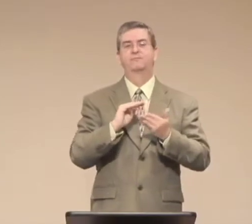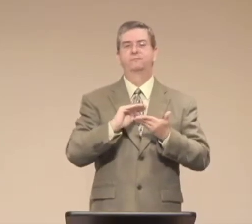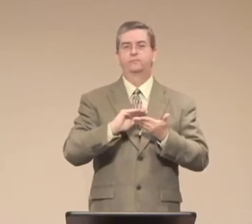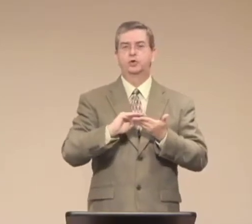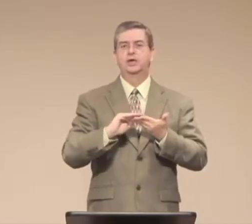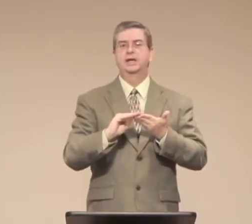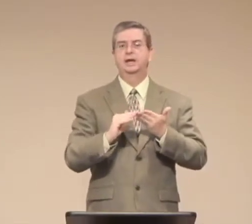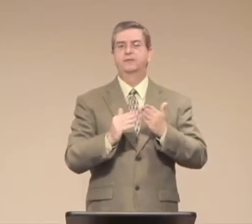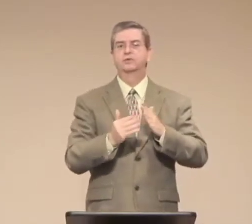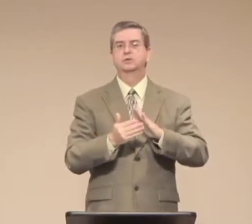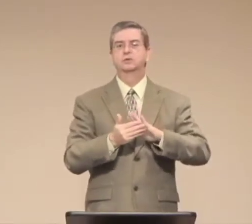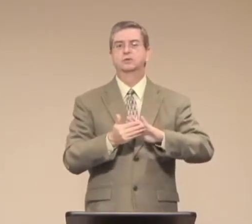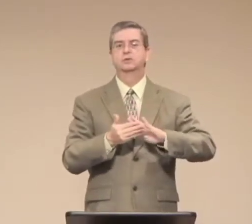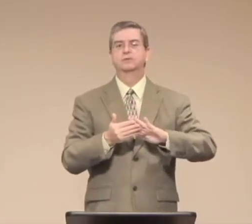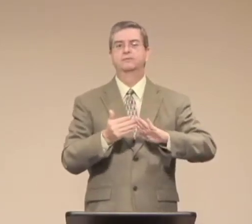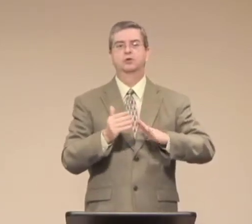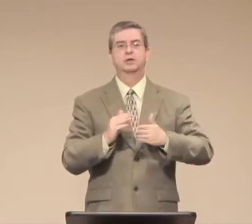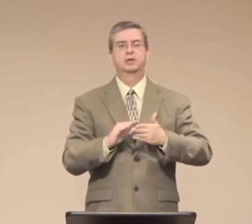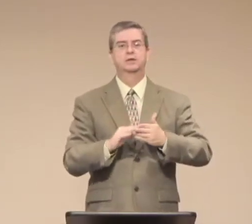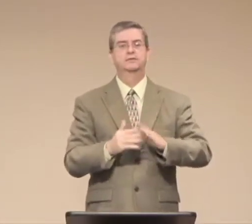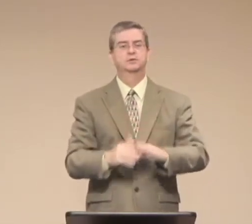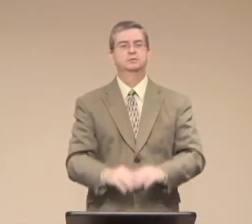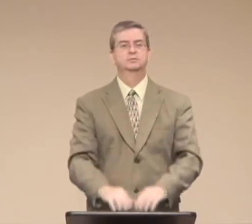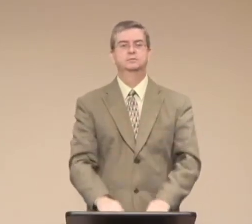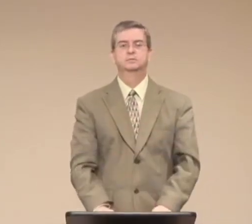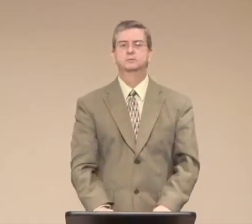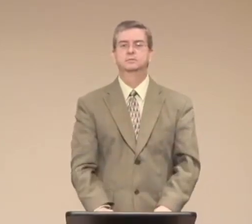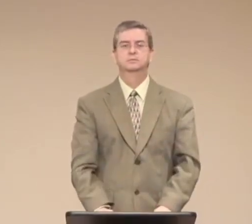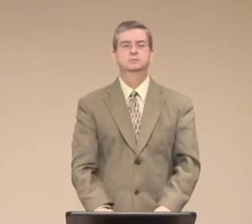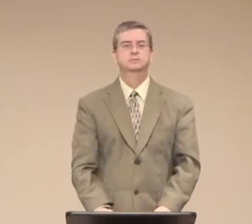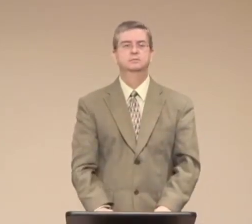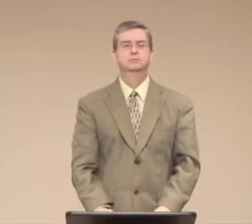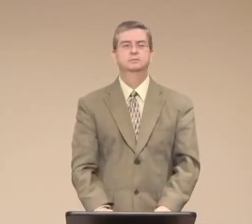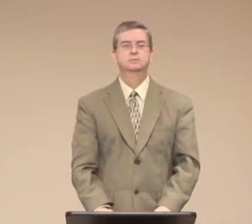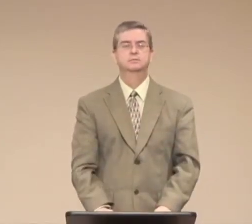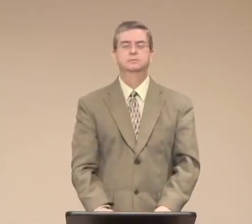But the Bible clearly teaches us about forgiveness.